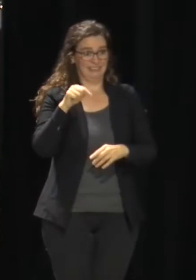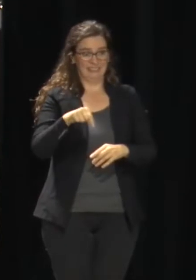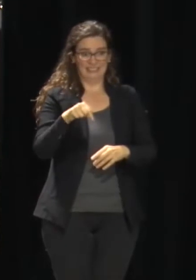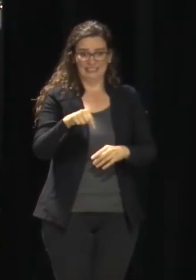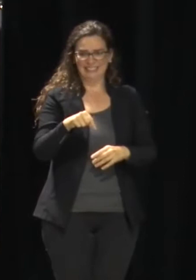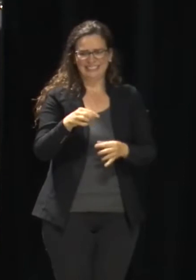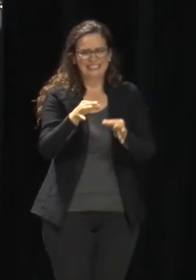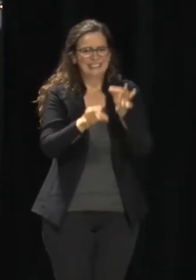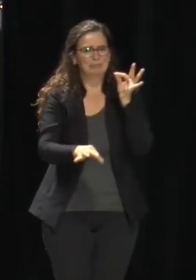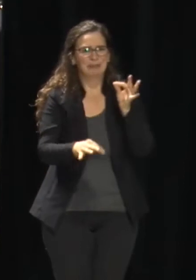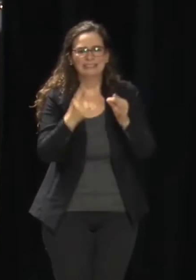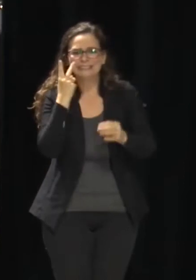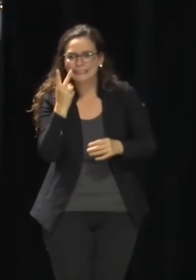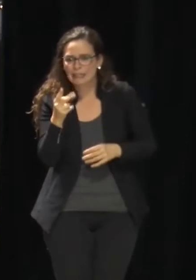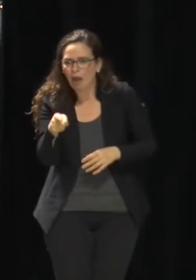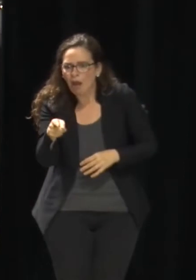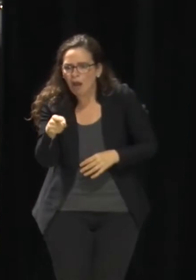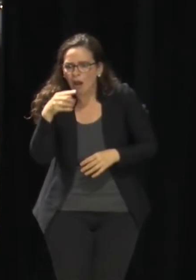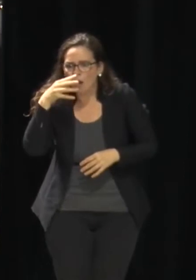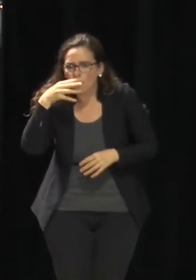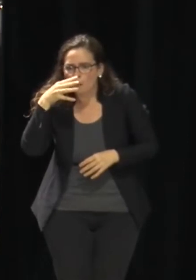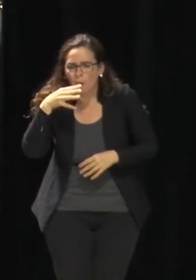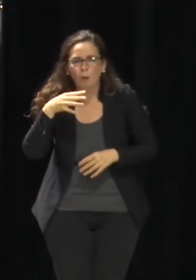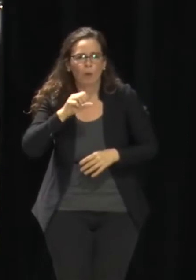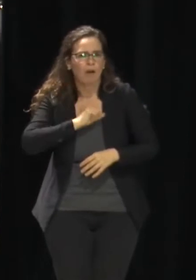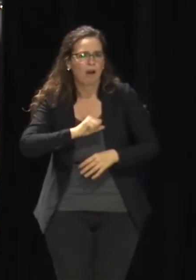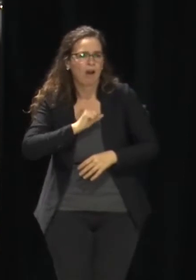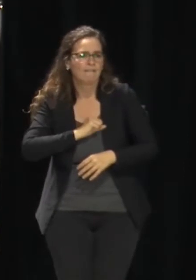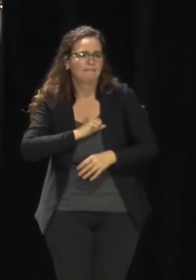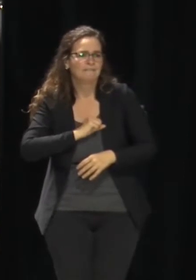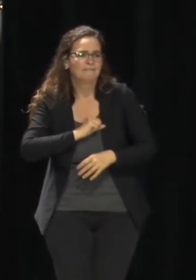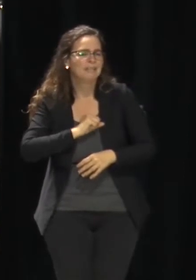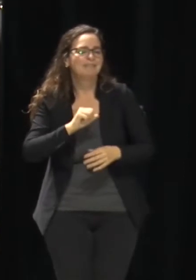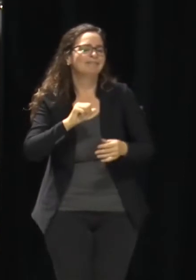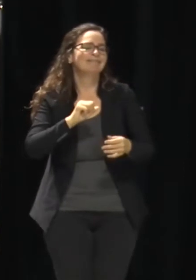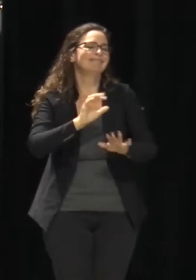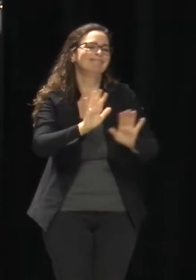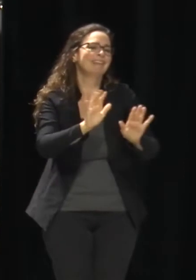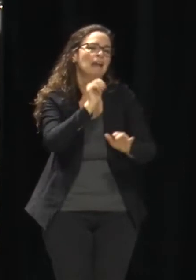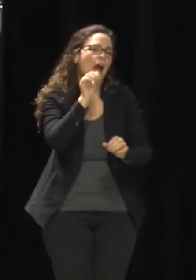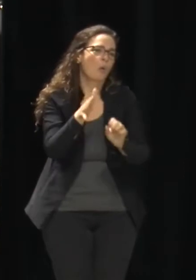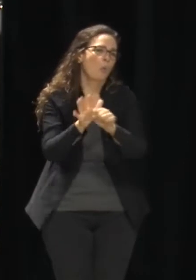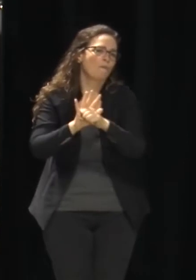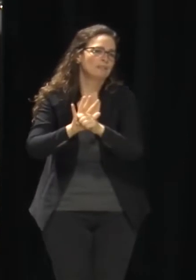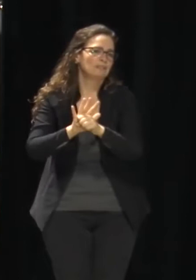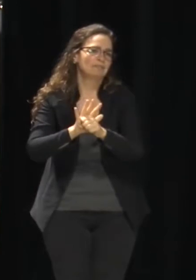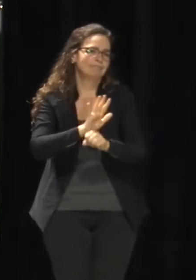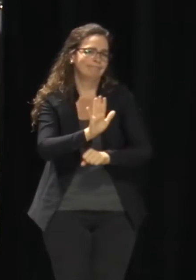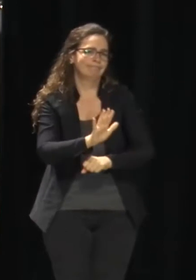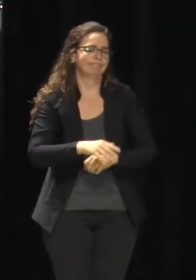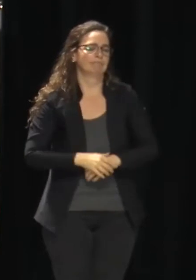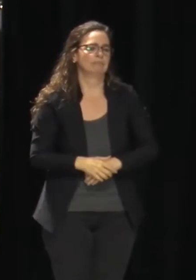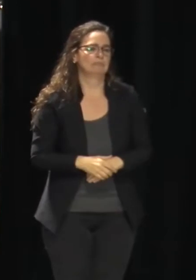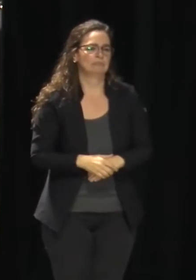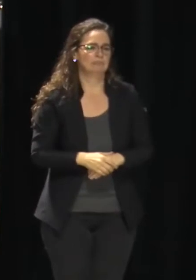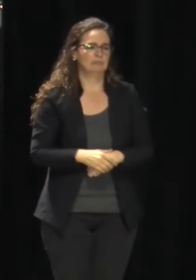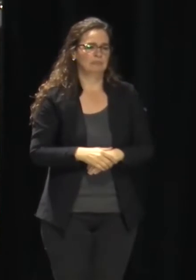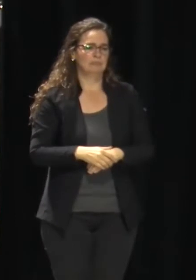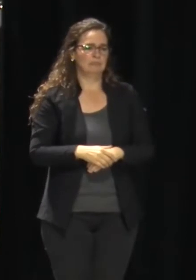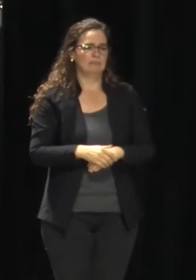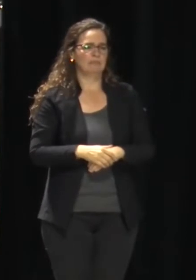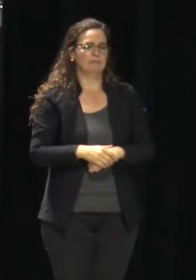So that is good news today. I know we had over 100 appointments at MBT Bank Stadium as well.